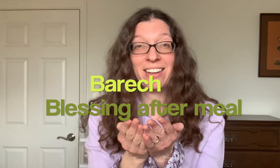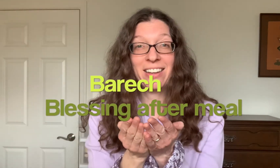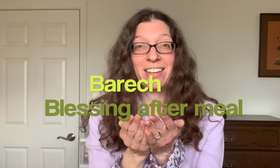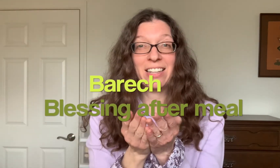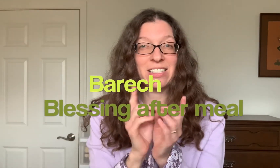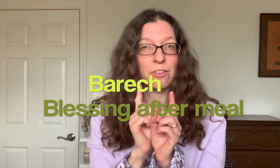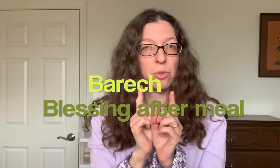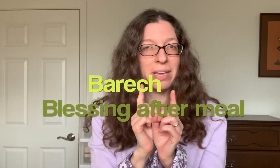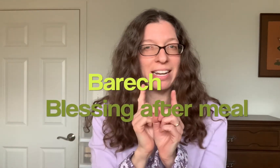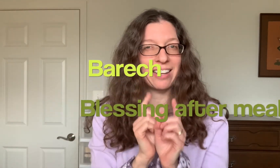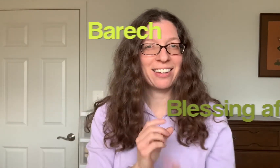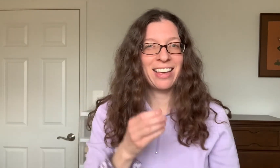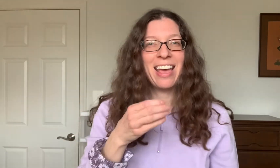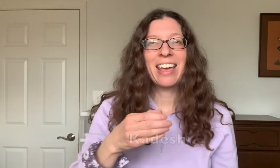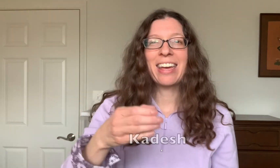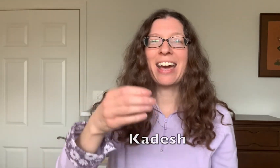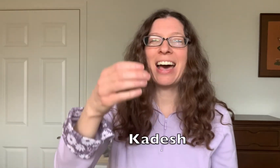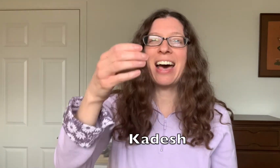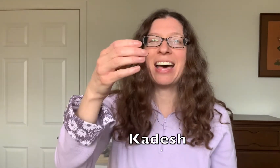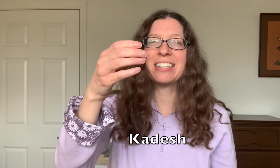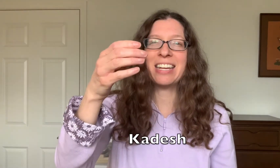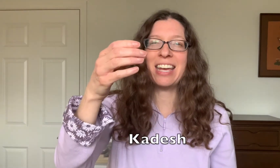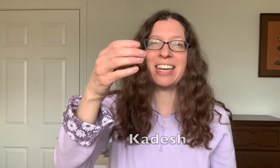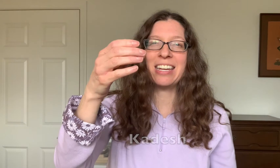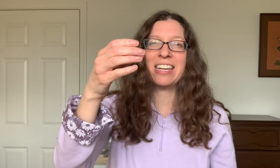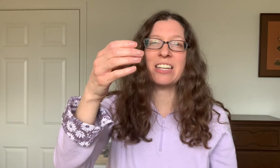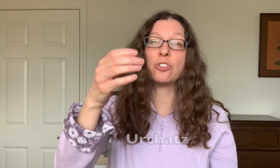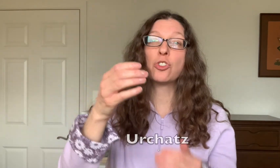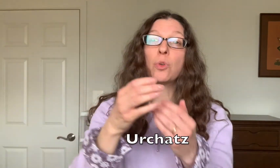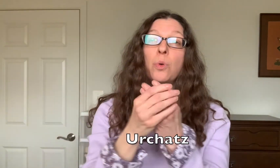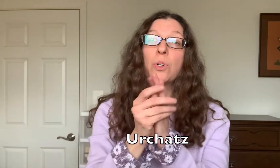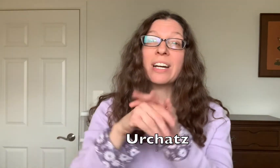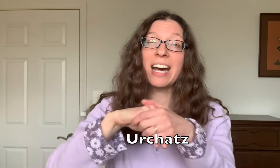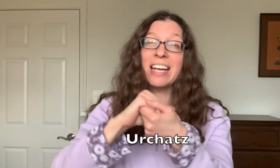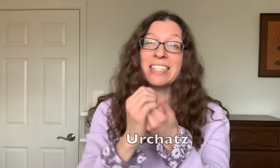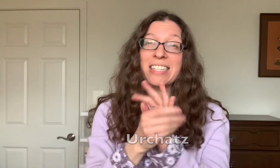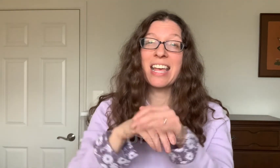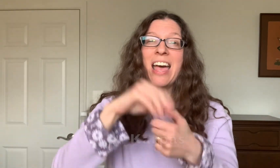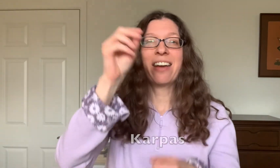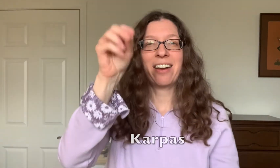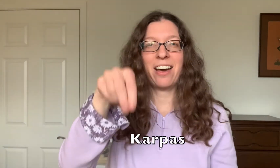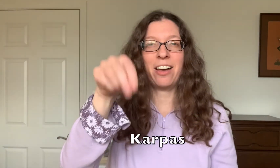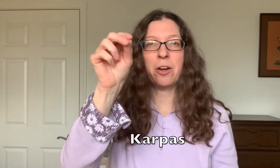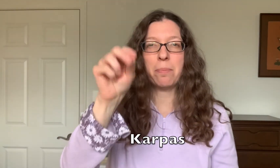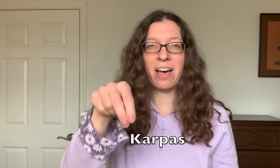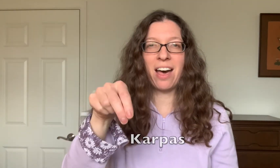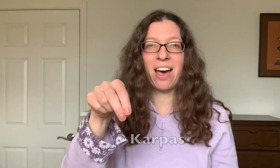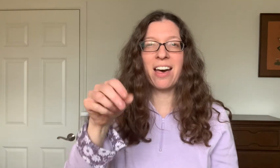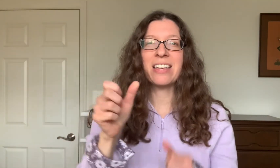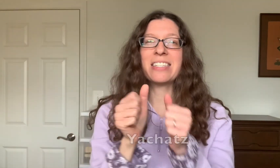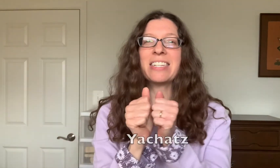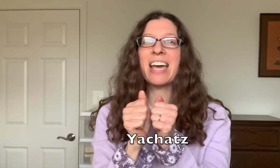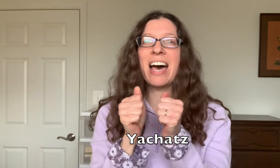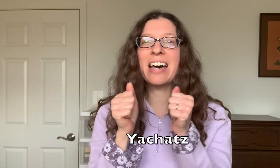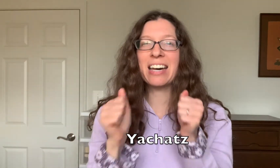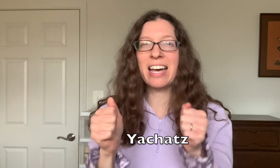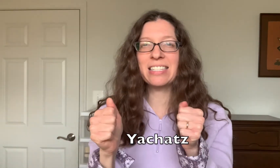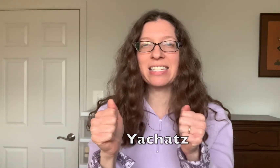Let's start from the beginning. Kadeh Shurchatz, Karpas Yachatz,